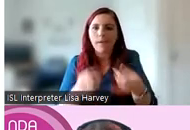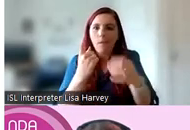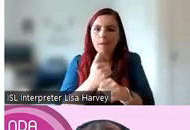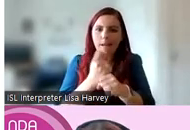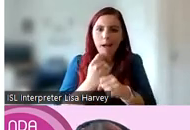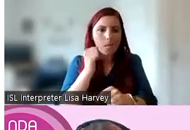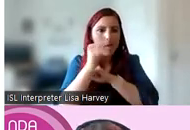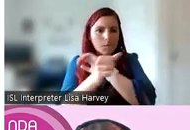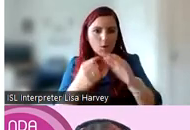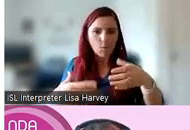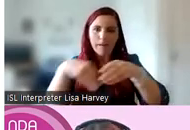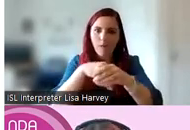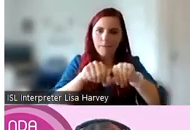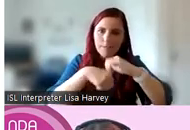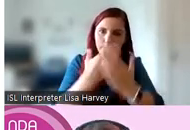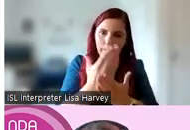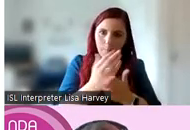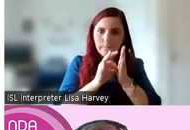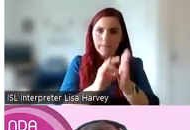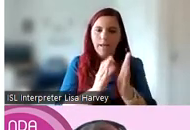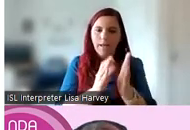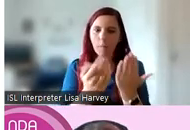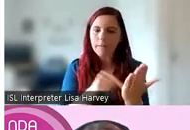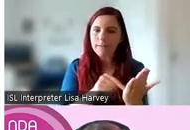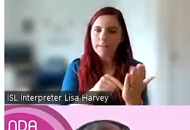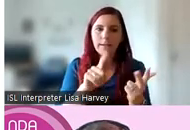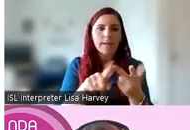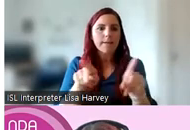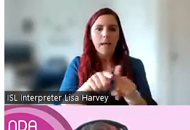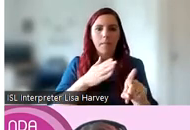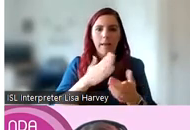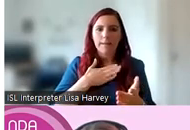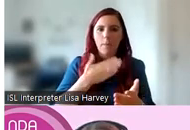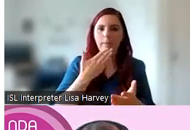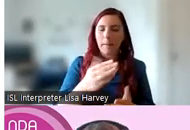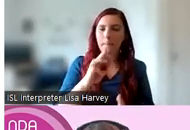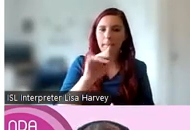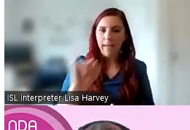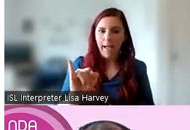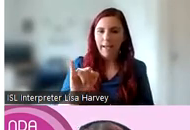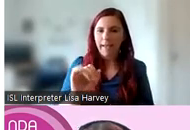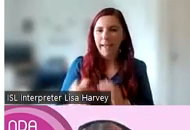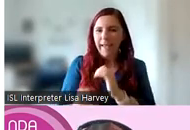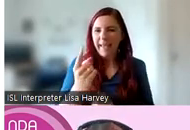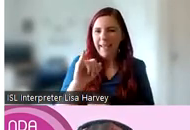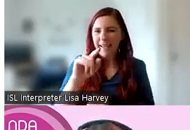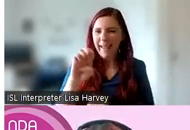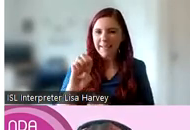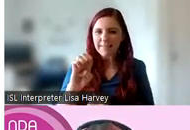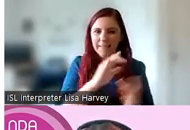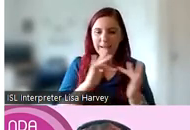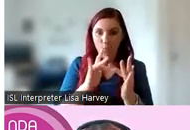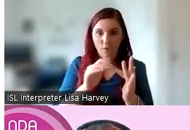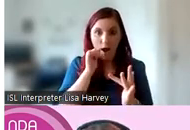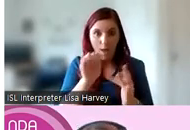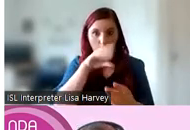to contribute to the development of this guidance. I would also like to thank the PPI Ignite Network for allowing us to be a part of the PPI Ignite festival this